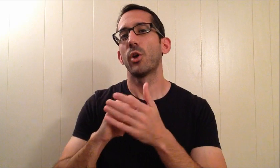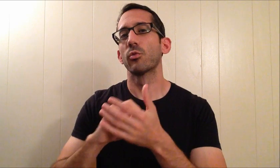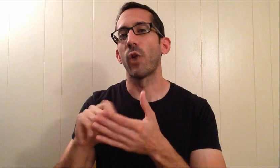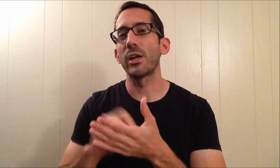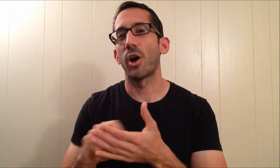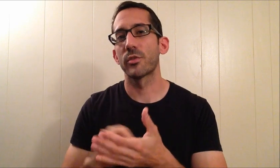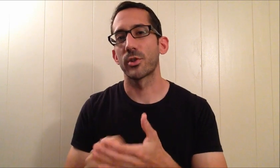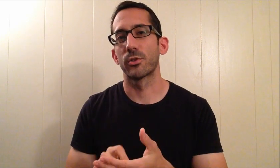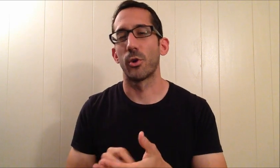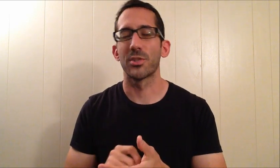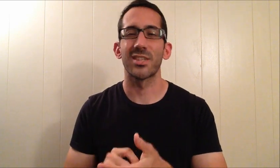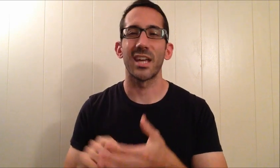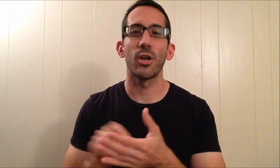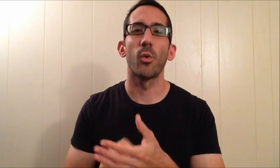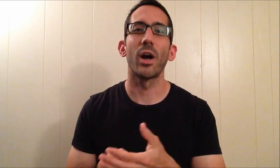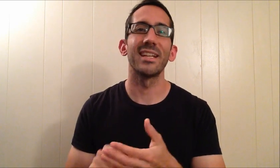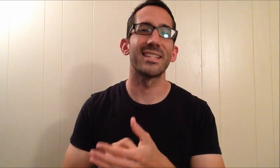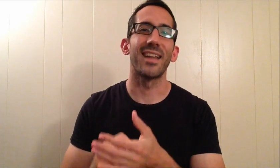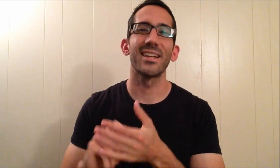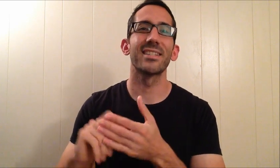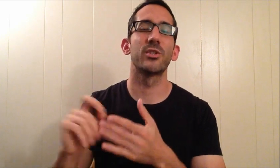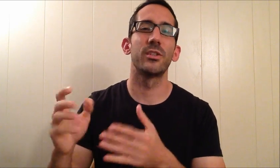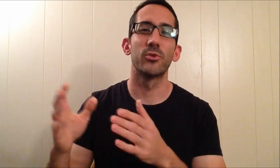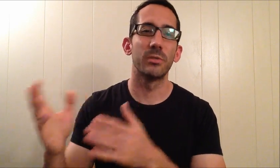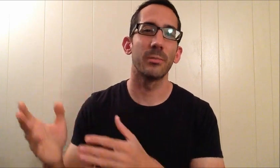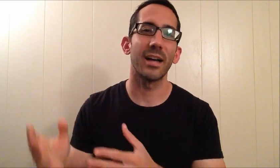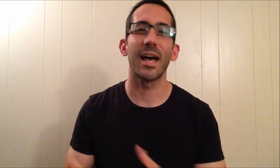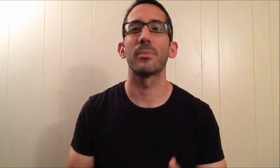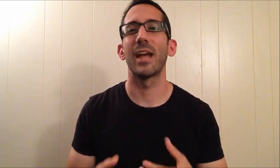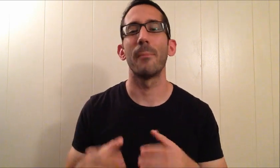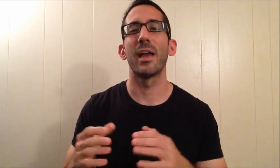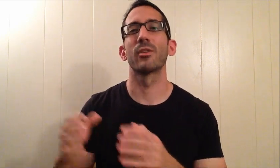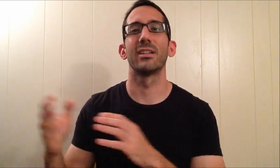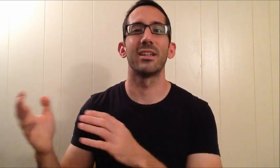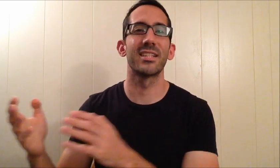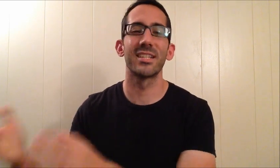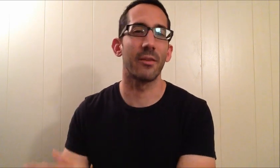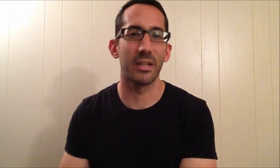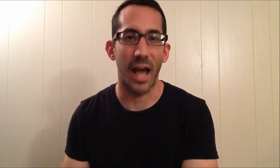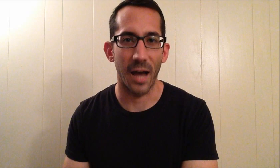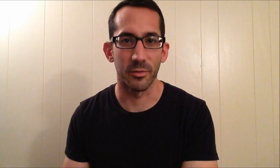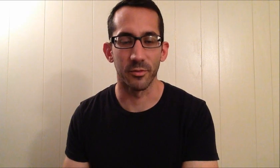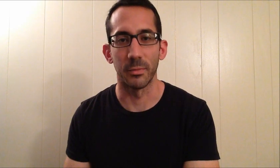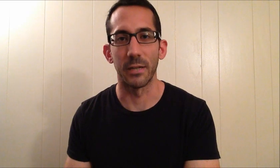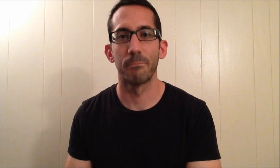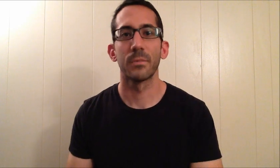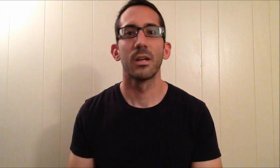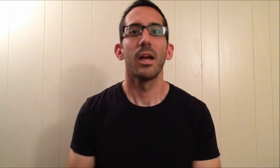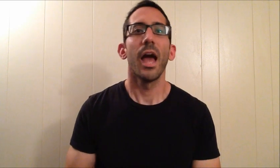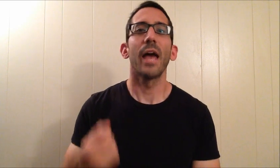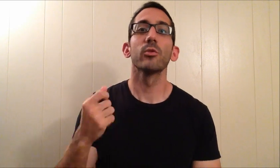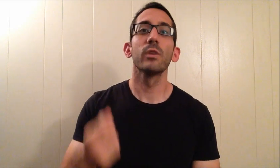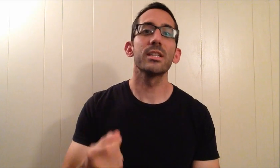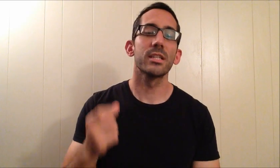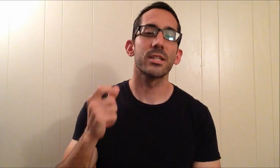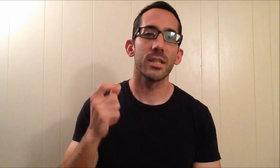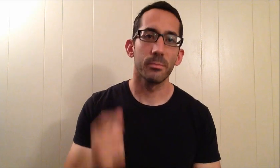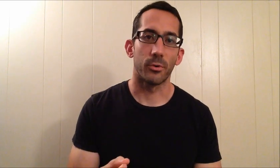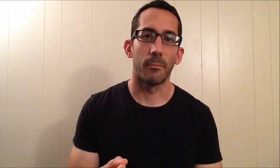write off certain goals and say, you know what, it's nice to dream about that, but I'm never going to, it's never going to happen for me. And the reason is simple.